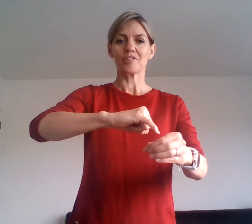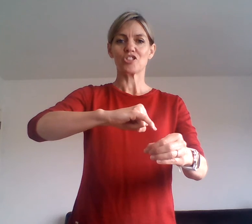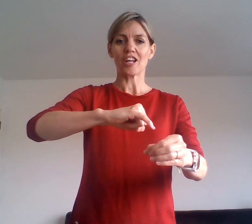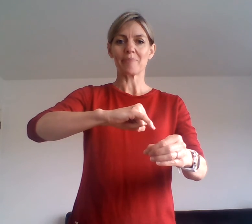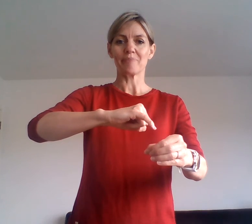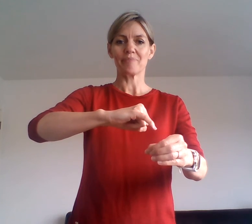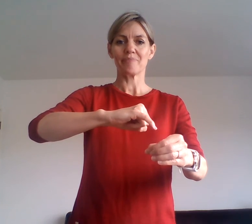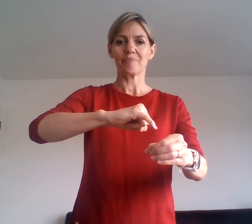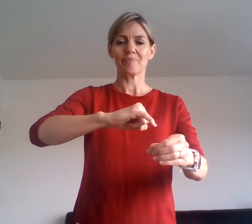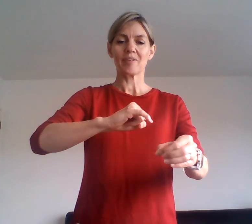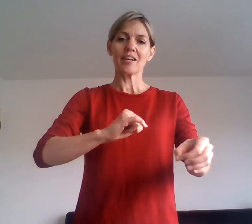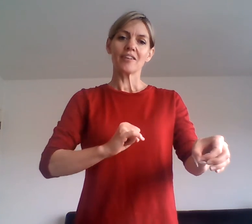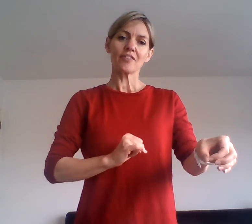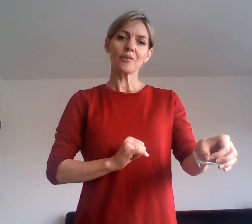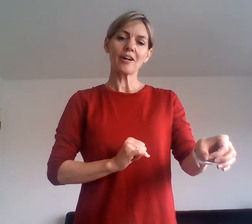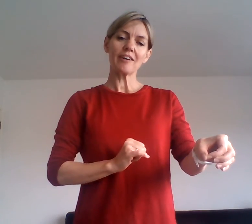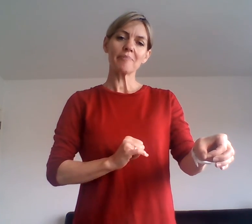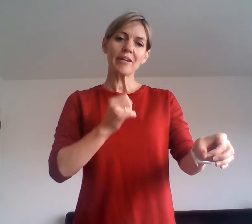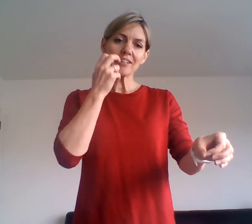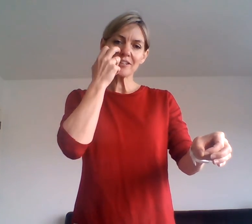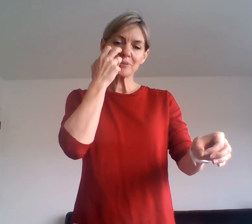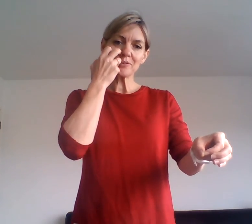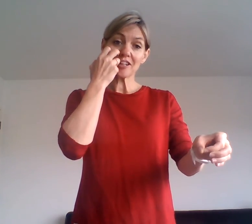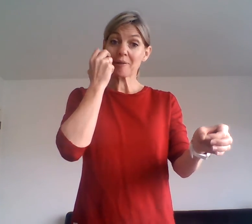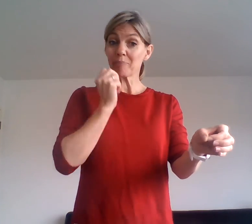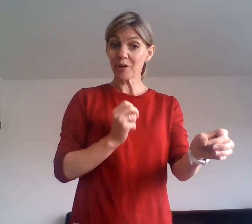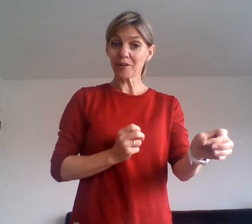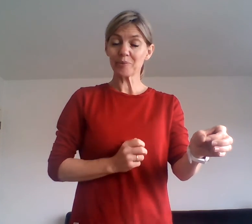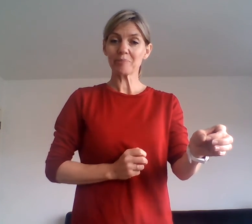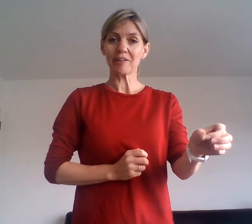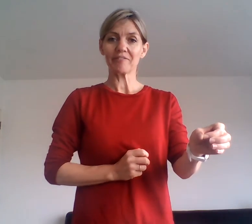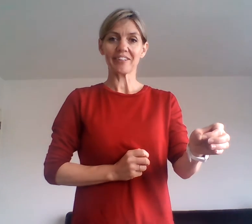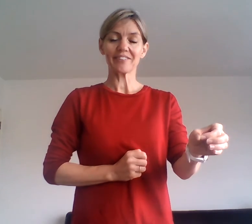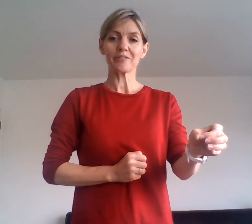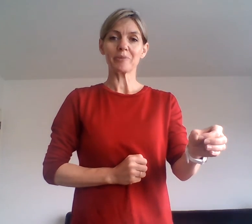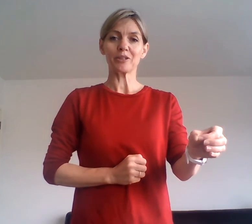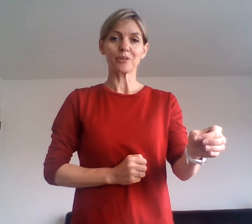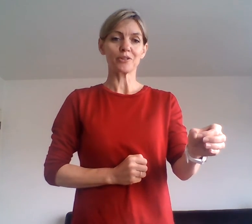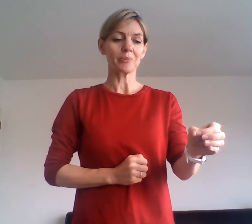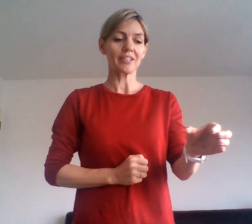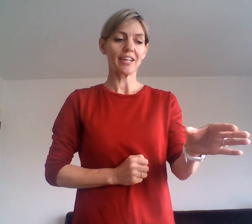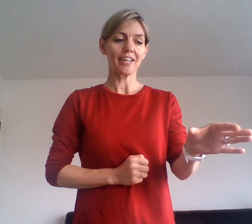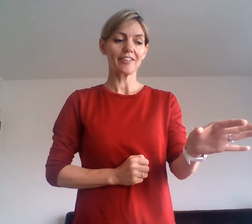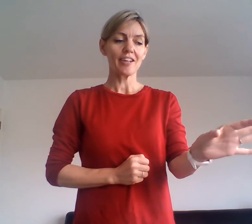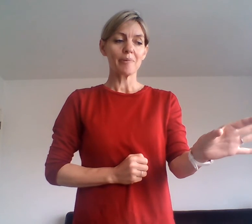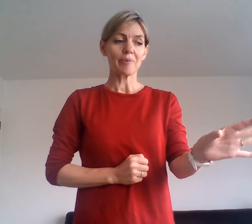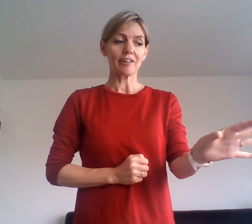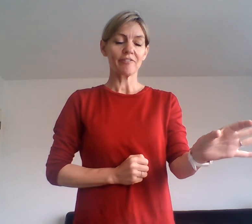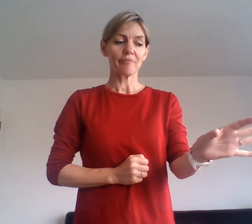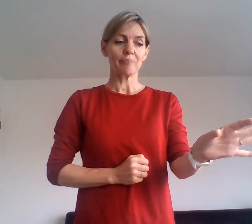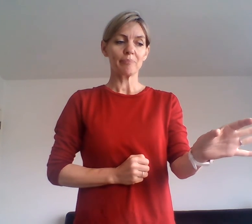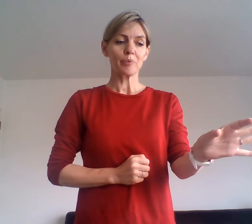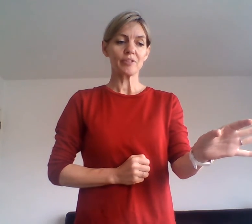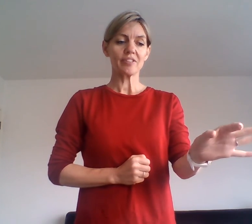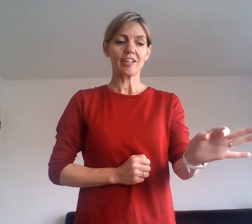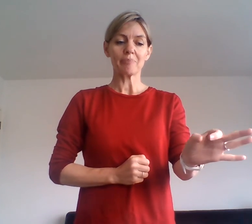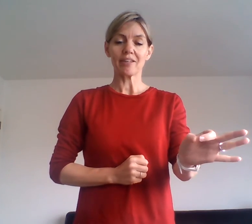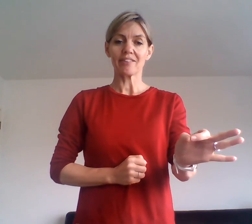Jam. So I've made a little jam pot with my fingers of my non-dominant hand. My pointer and my